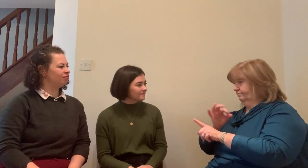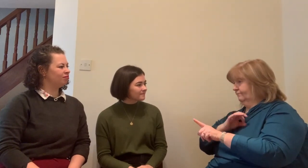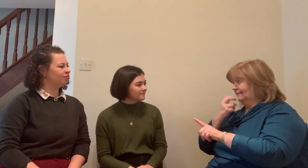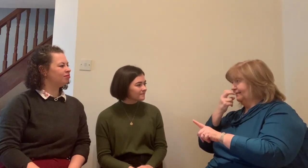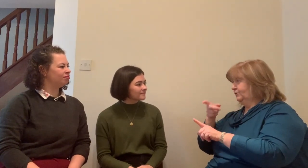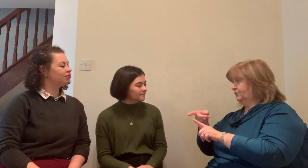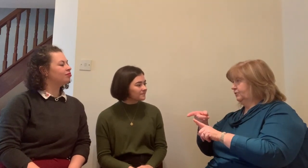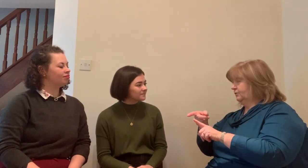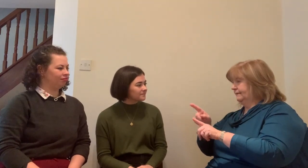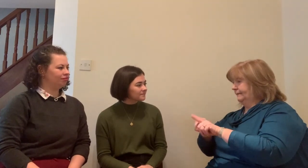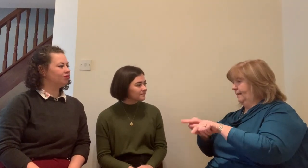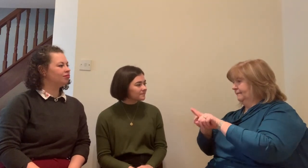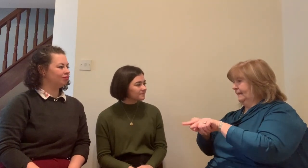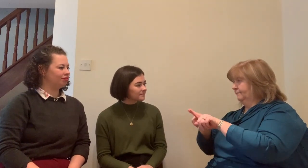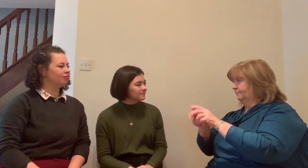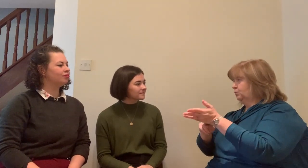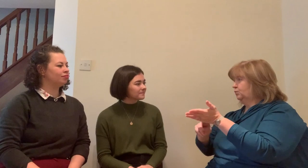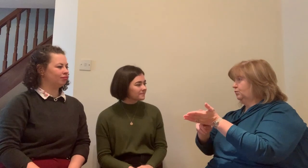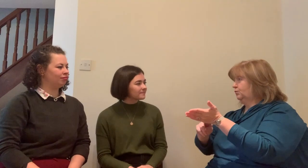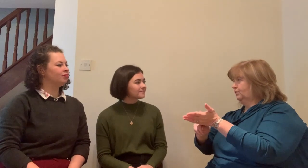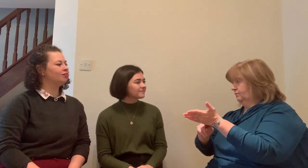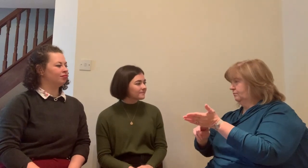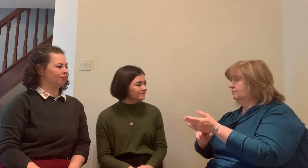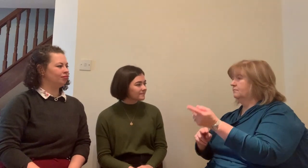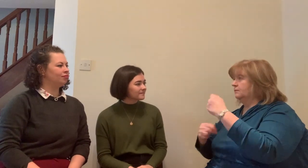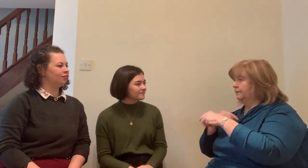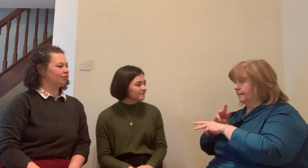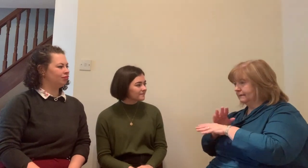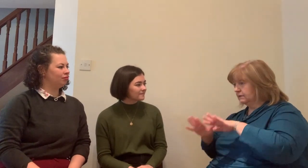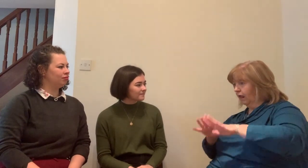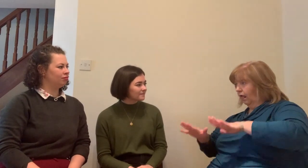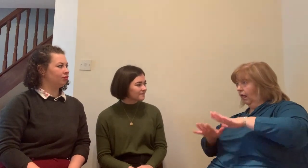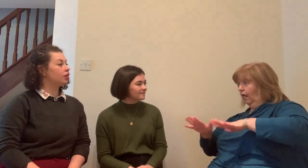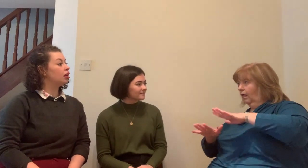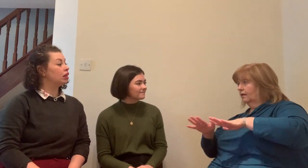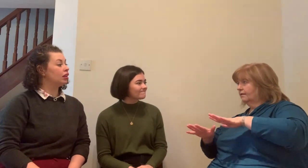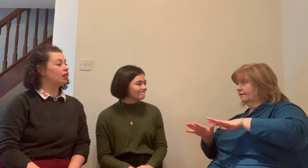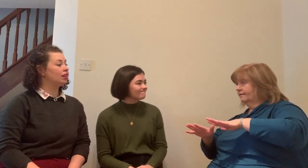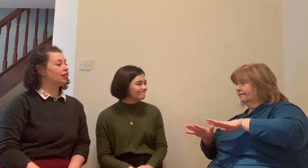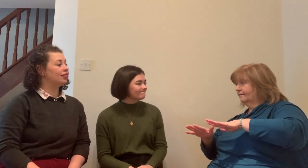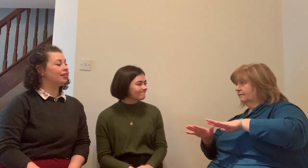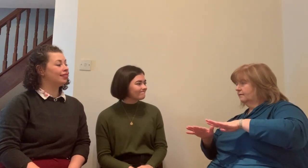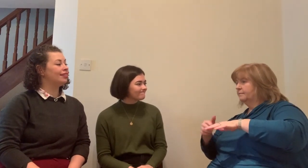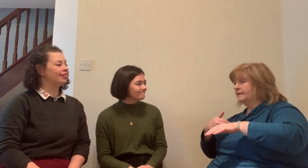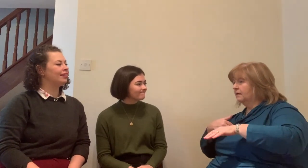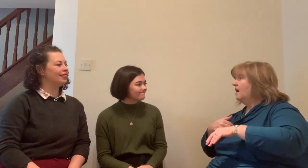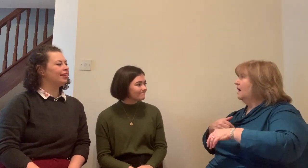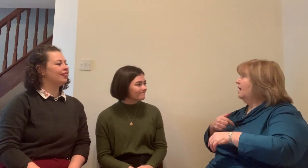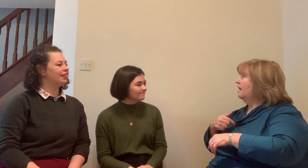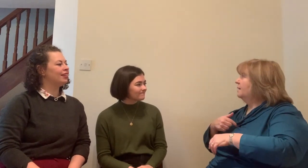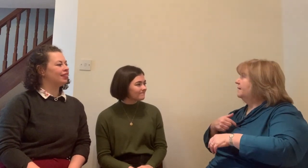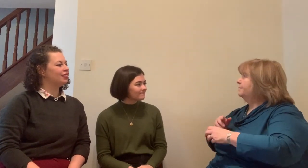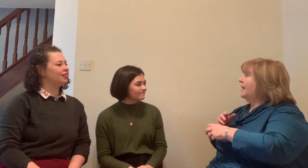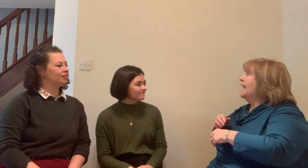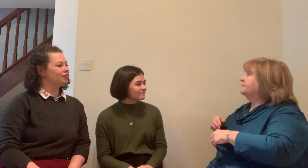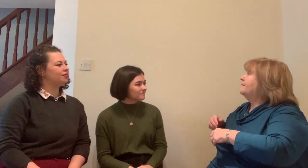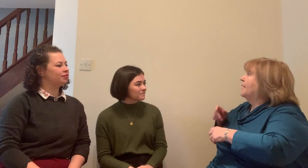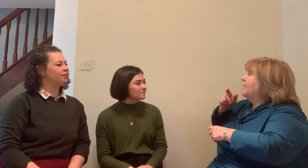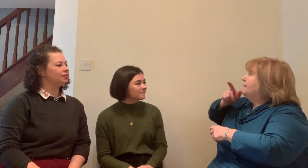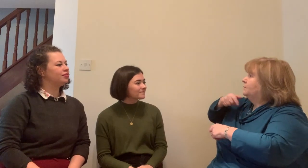information up on the board in English and we would obviously then, you know, kind of code switch and put that into Irish sign language and to be honest, think all, well, let me go back, maybe